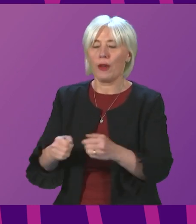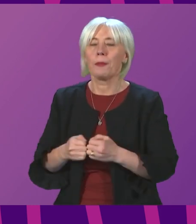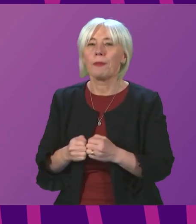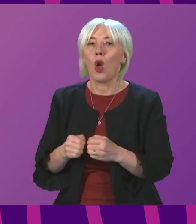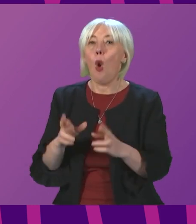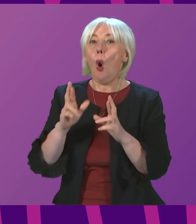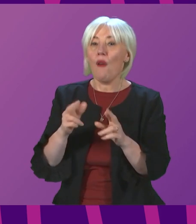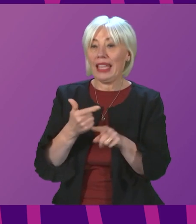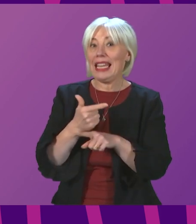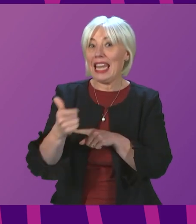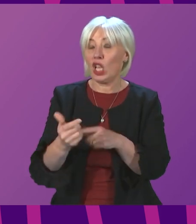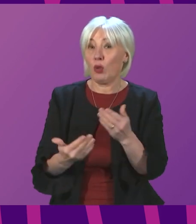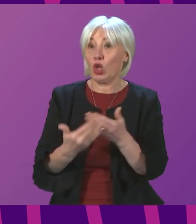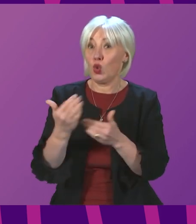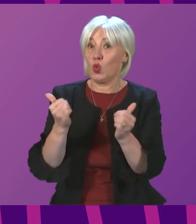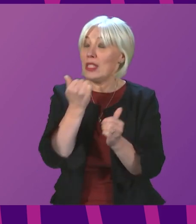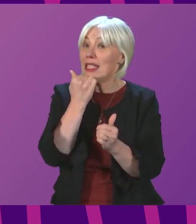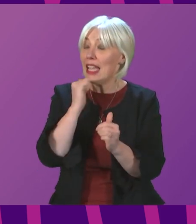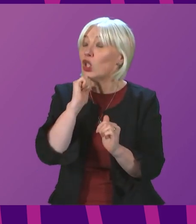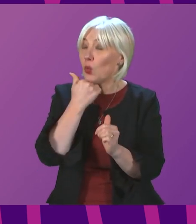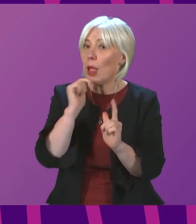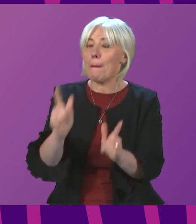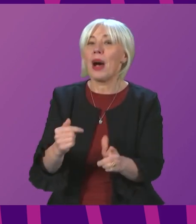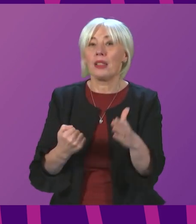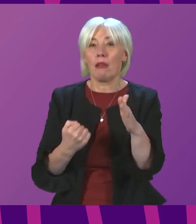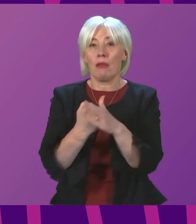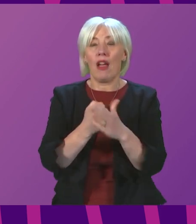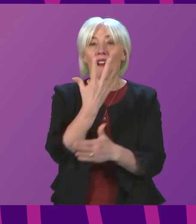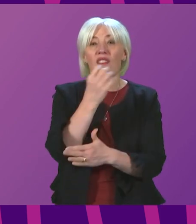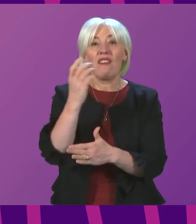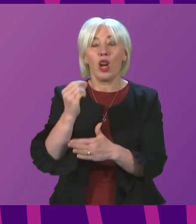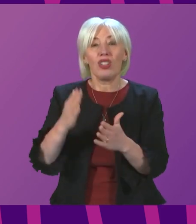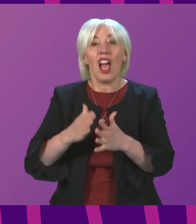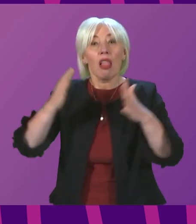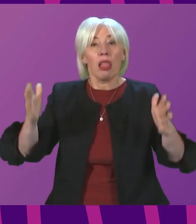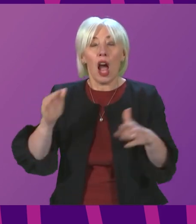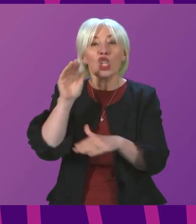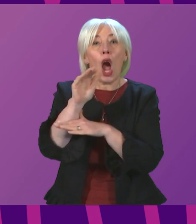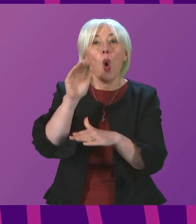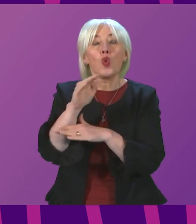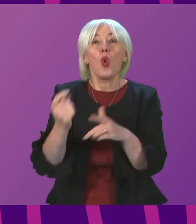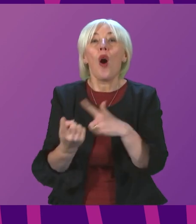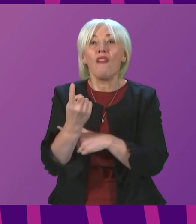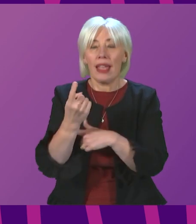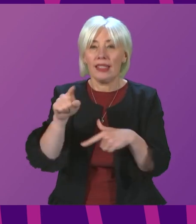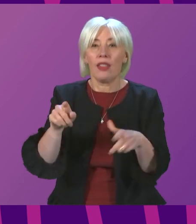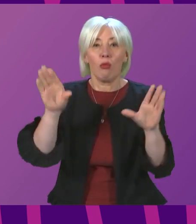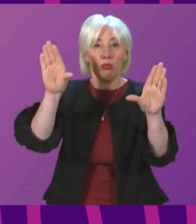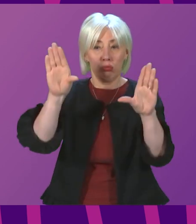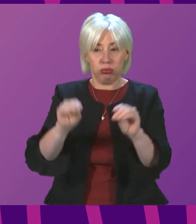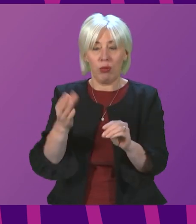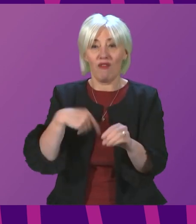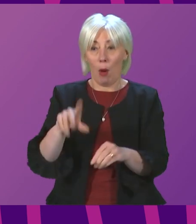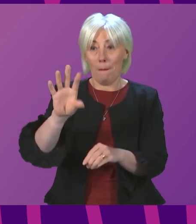next week. However, I can confirm today that the attendance limit of 500 at large-scale outdoor events will be lifted from